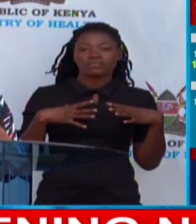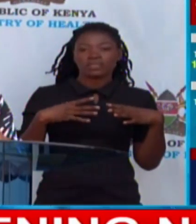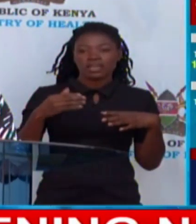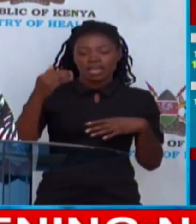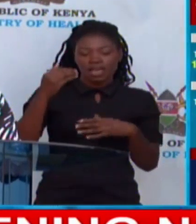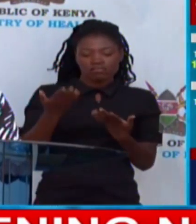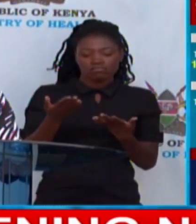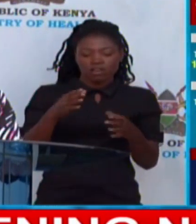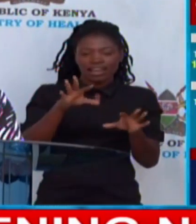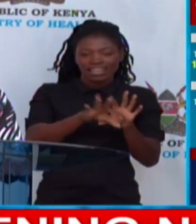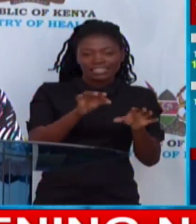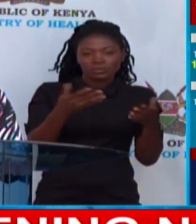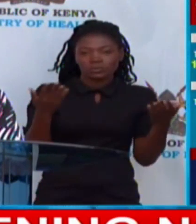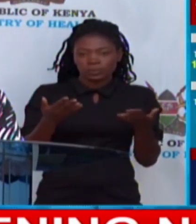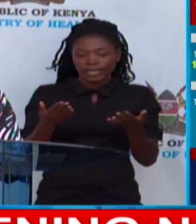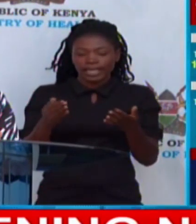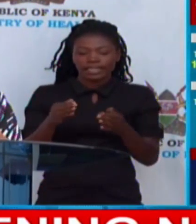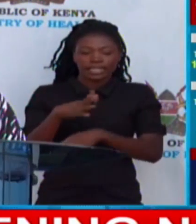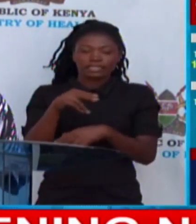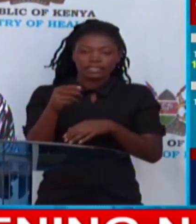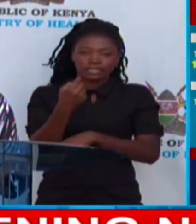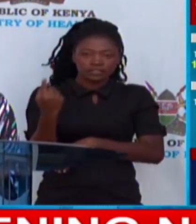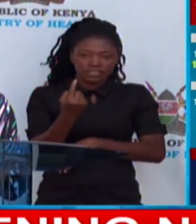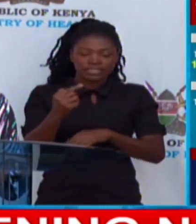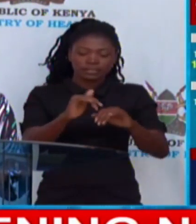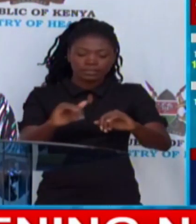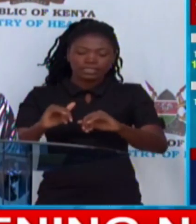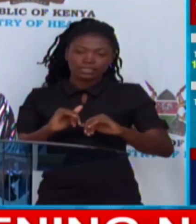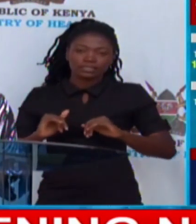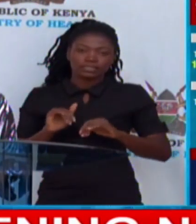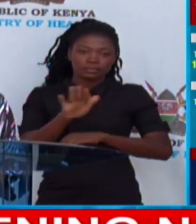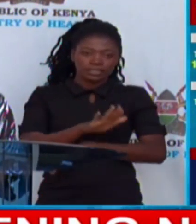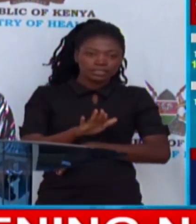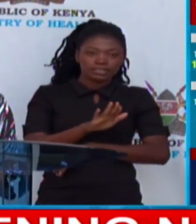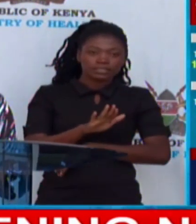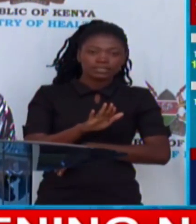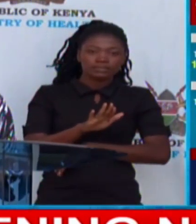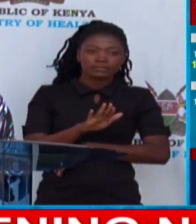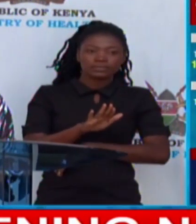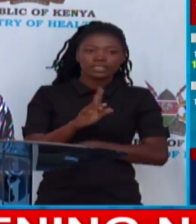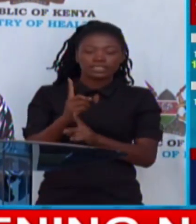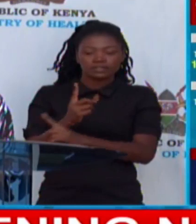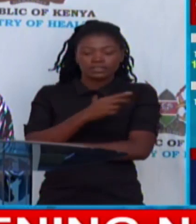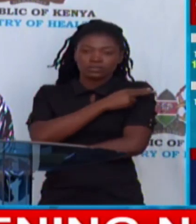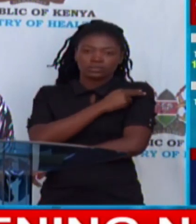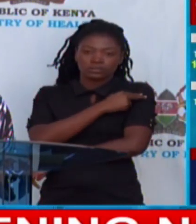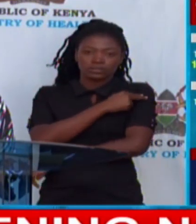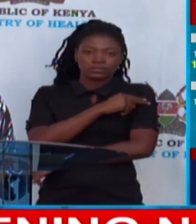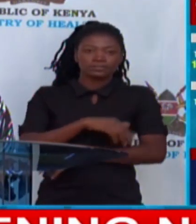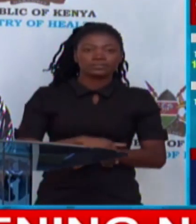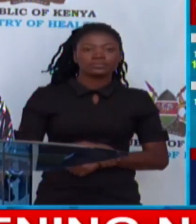quarantine facilities, while 3 are from suspected cases admitted in isolation units in various health facilities.